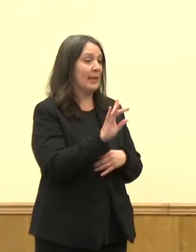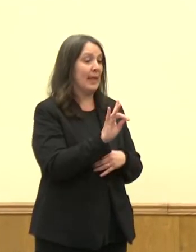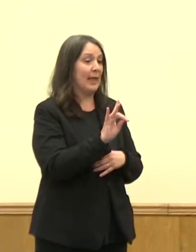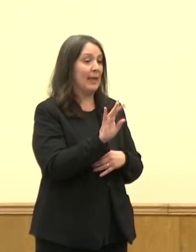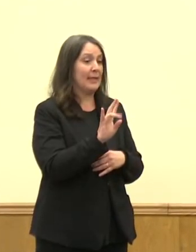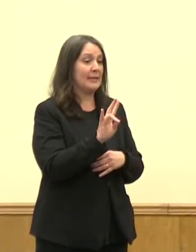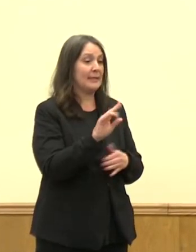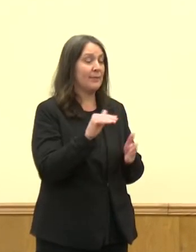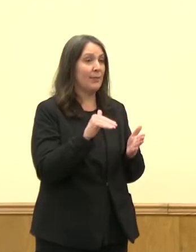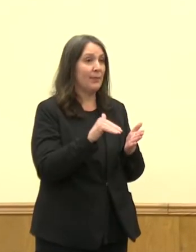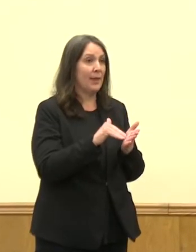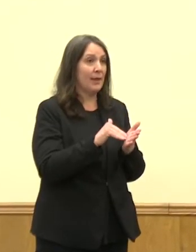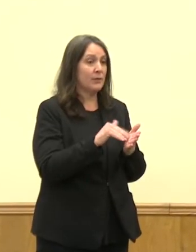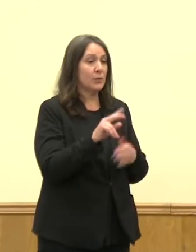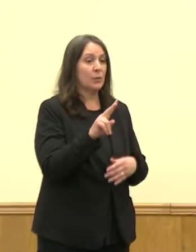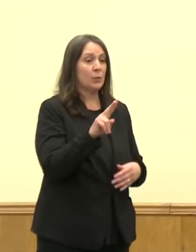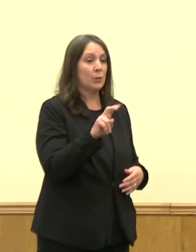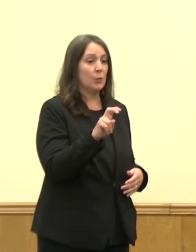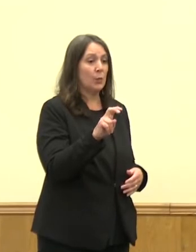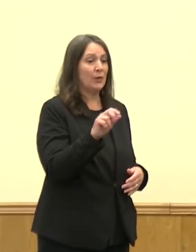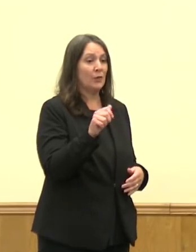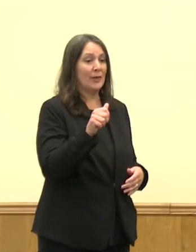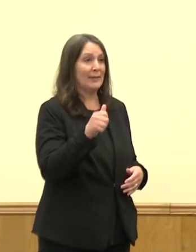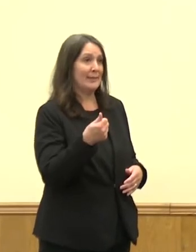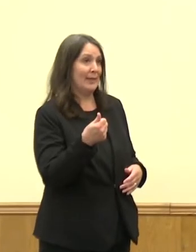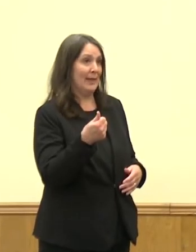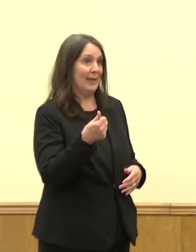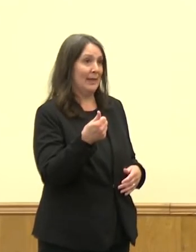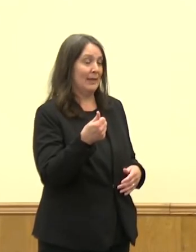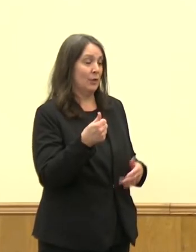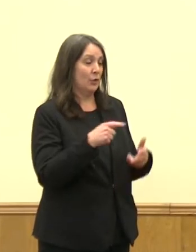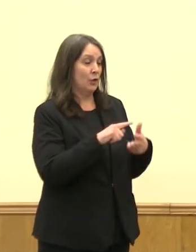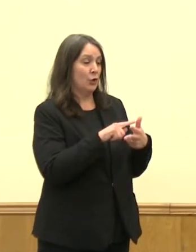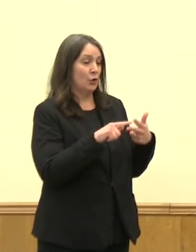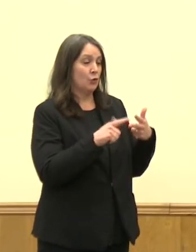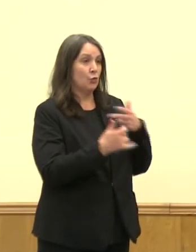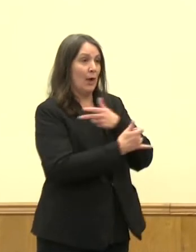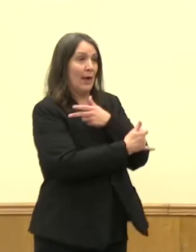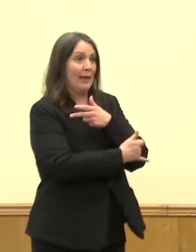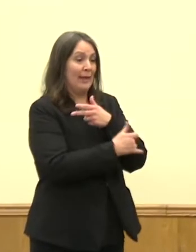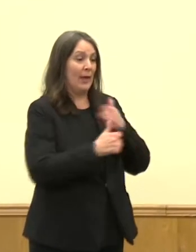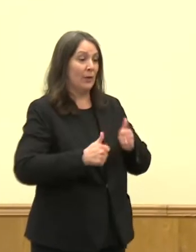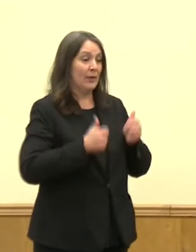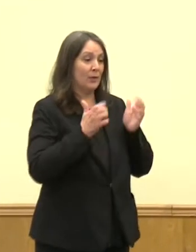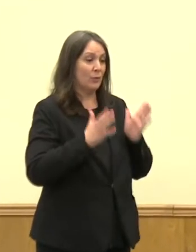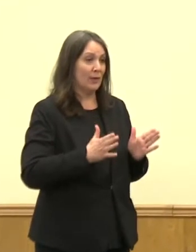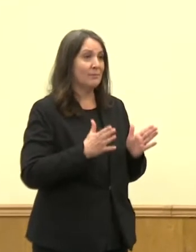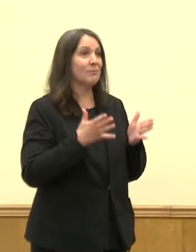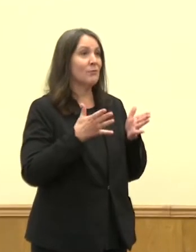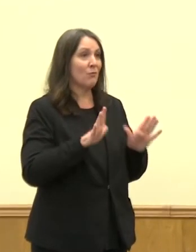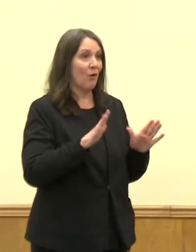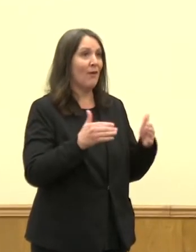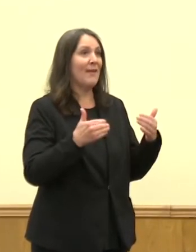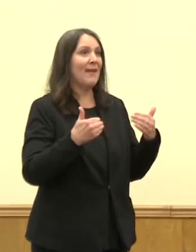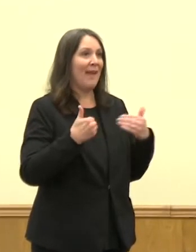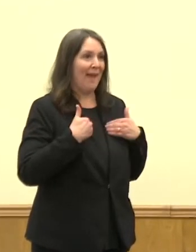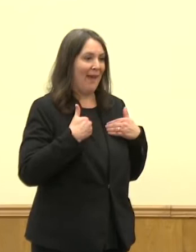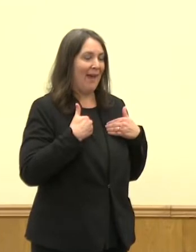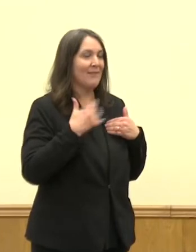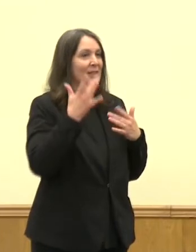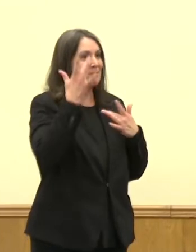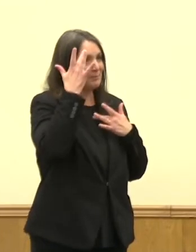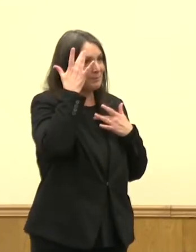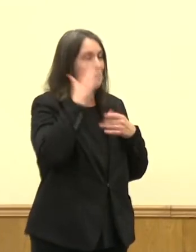,210 Tri-County residents that have had COVID since we began